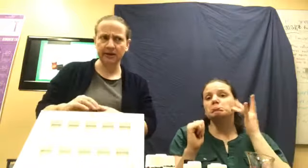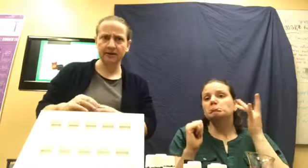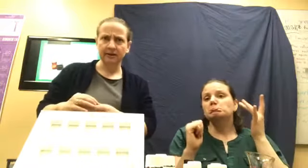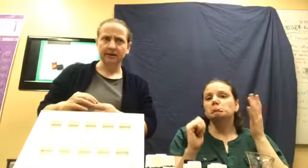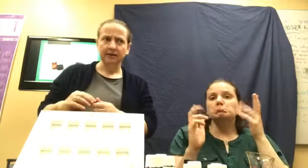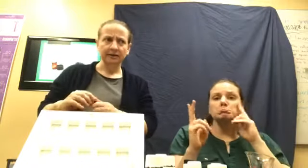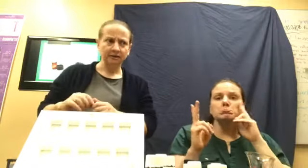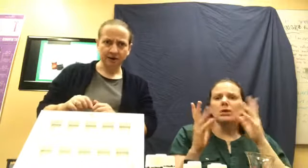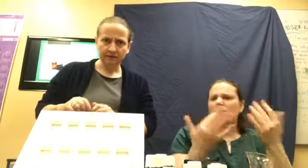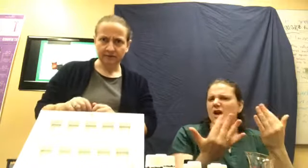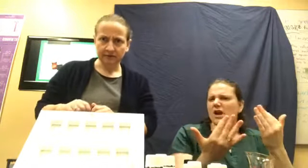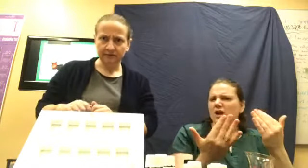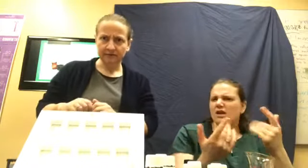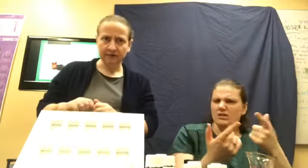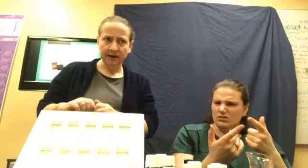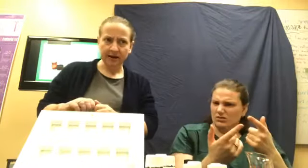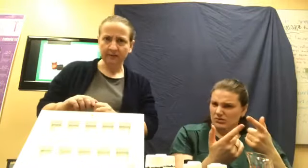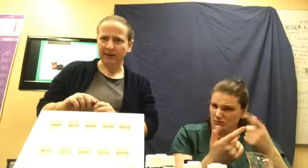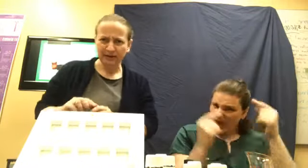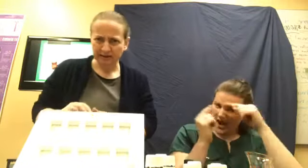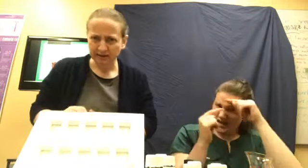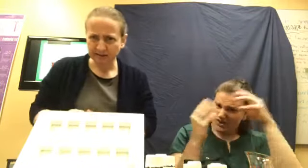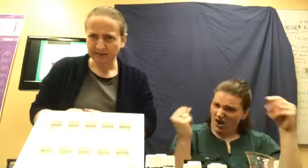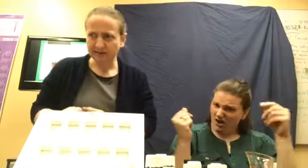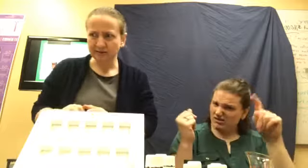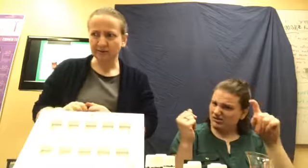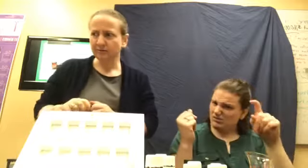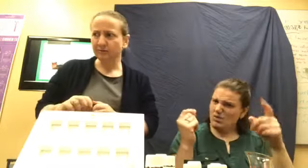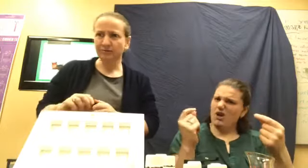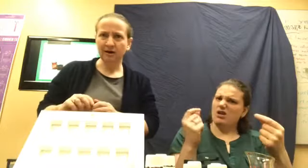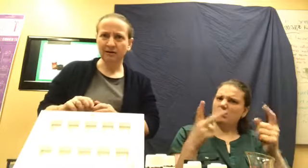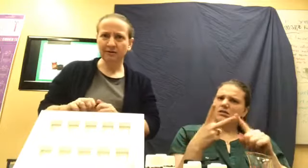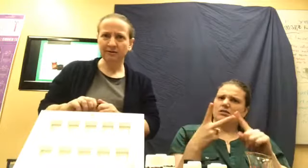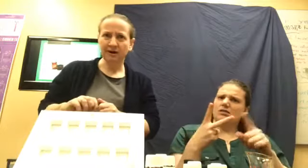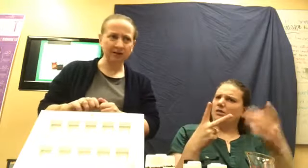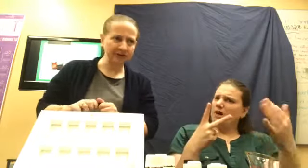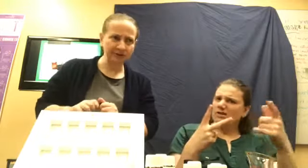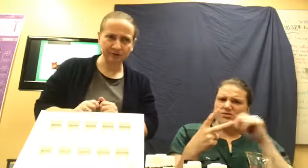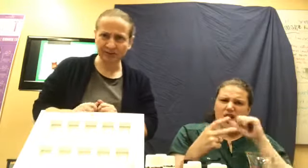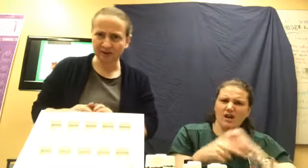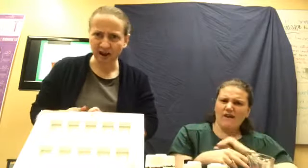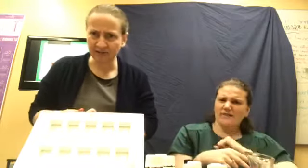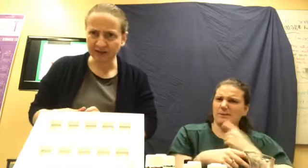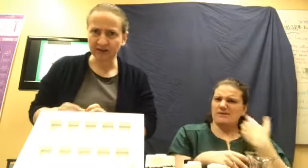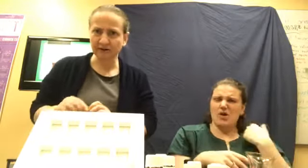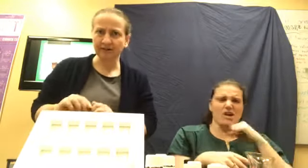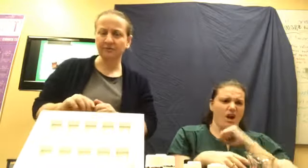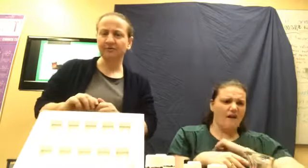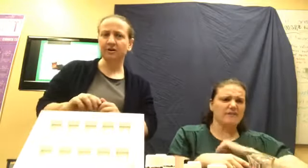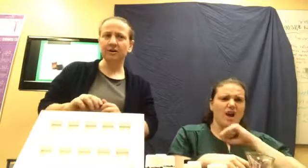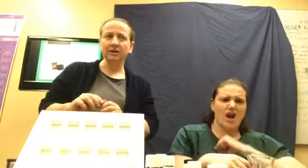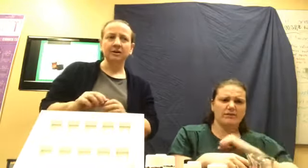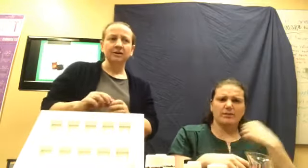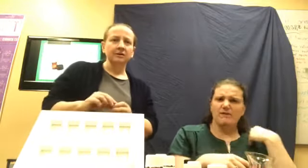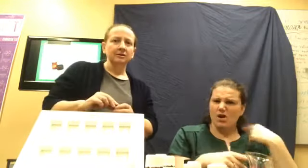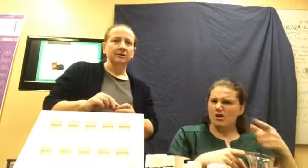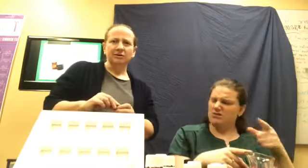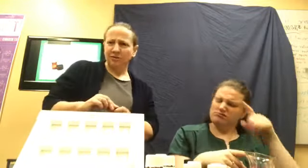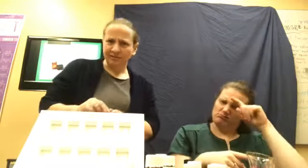wait, you got rid of your headache. Wait, you aren't coughing. You were coughing like crazy before. You're always